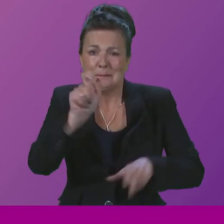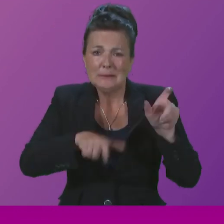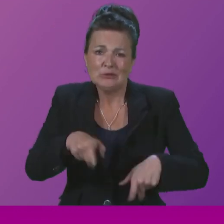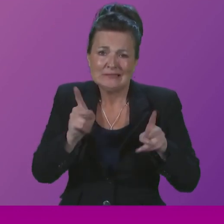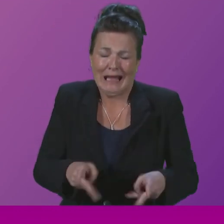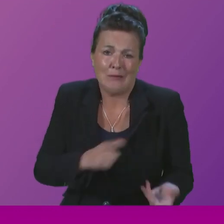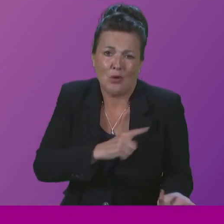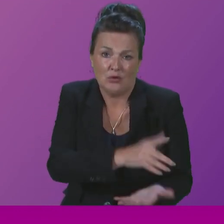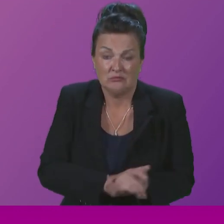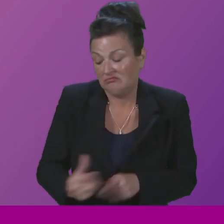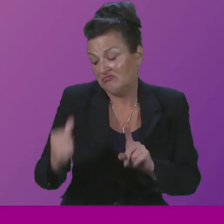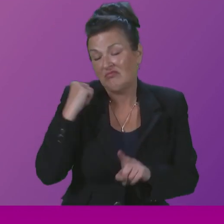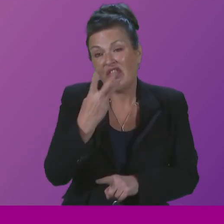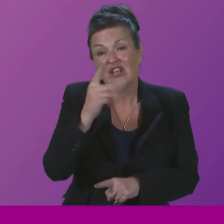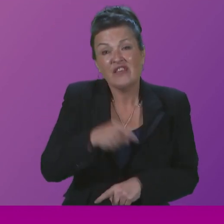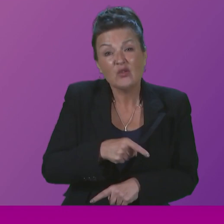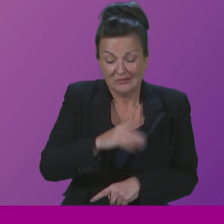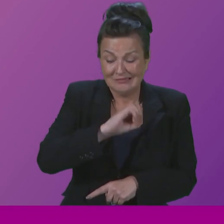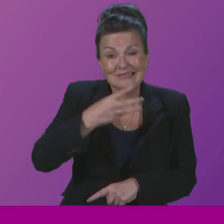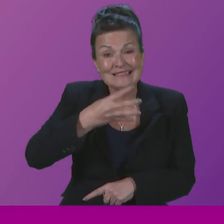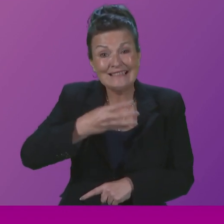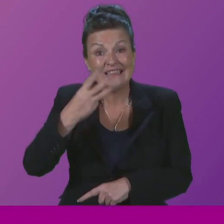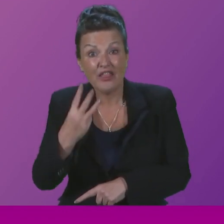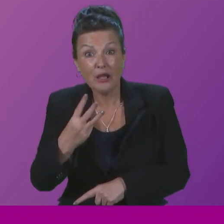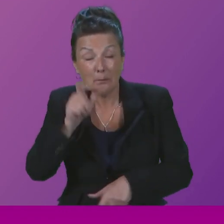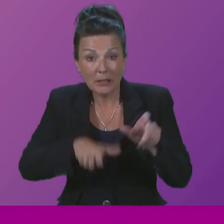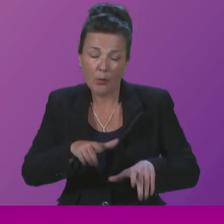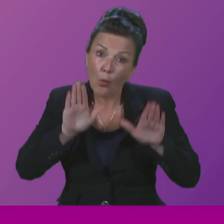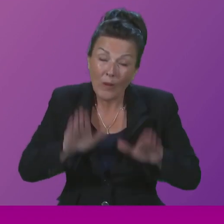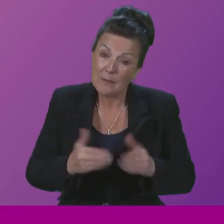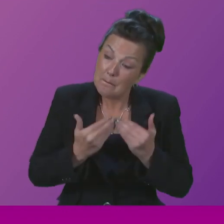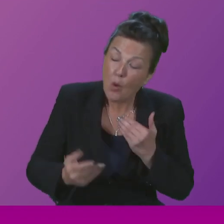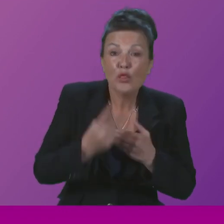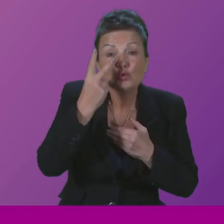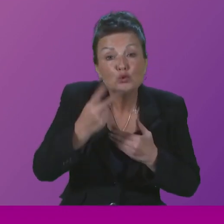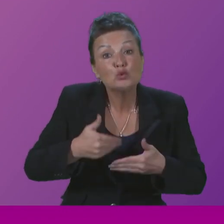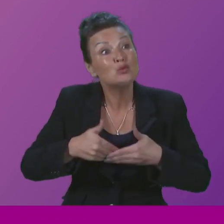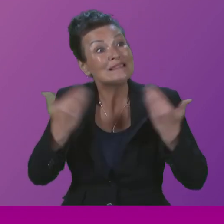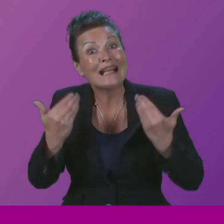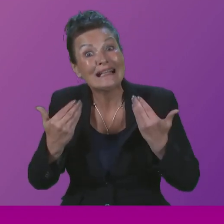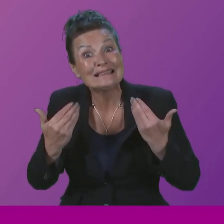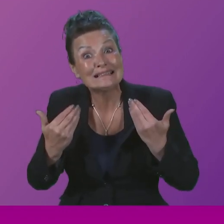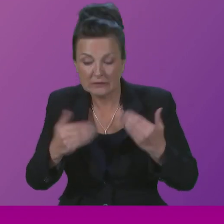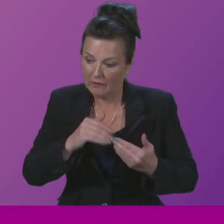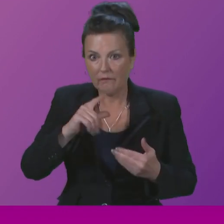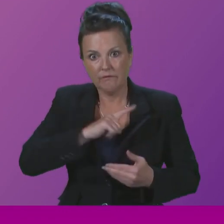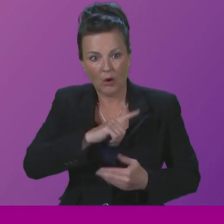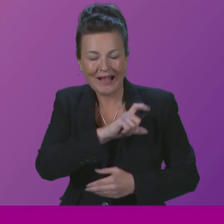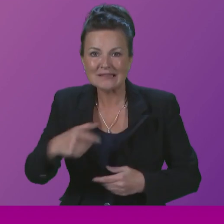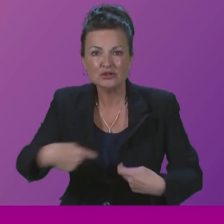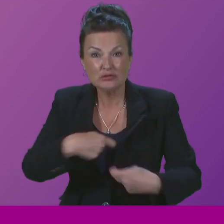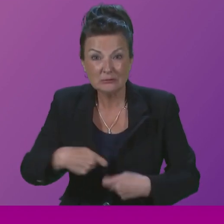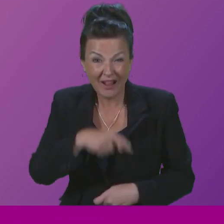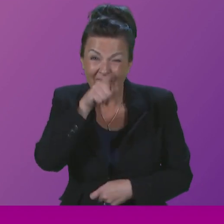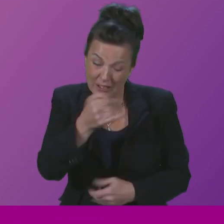,393 people waited more than the 62-day standard for urgent cancer treatment, a standard not met in 10